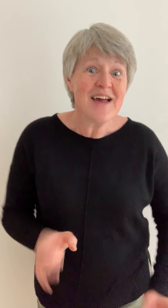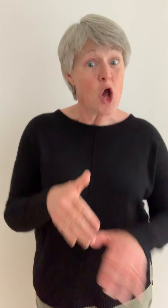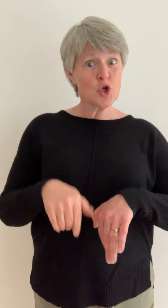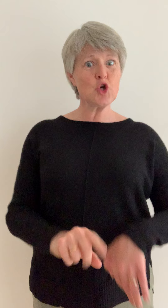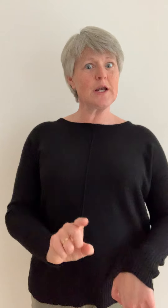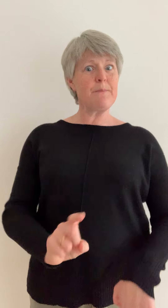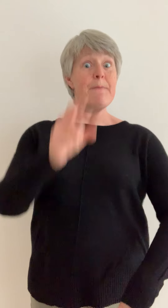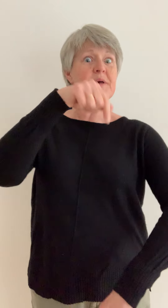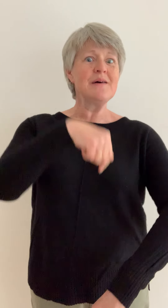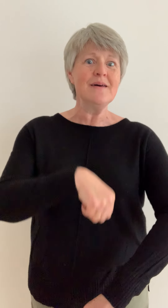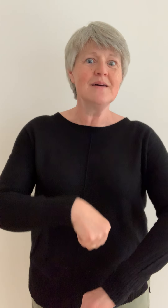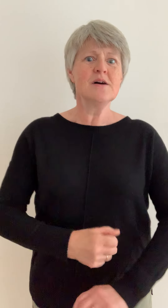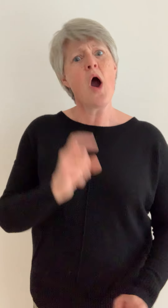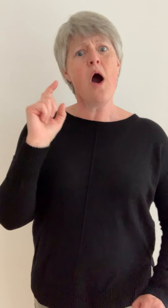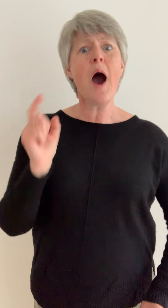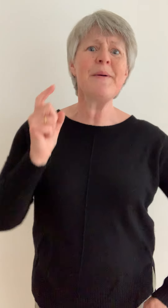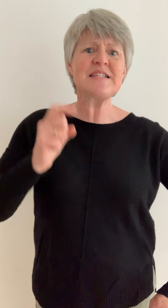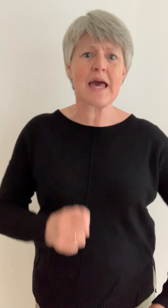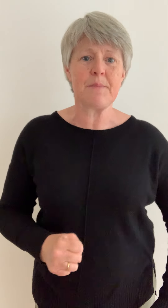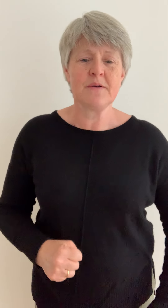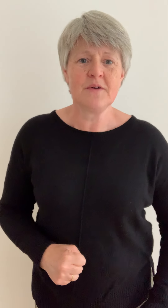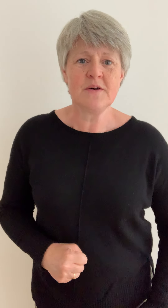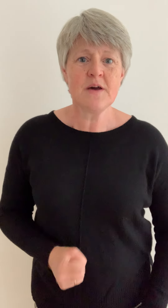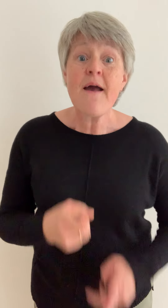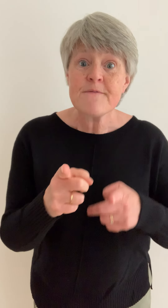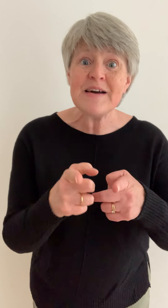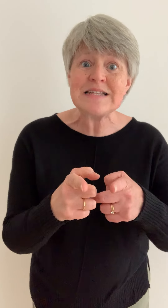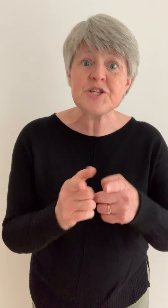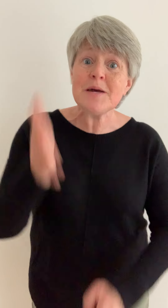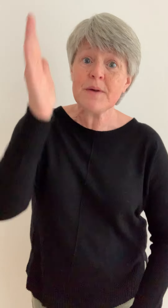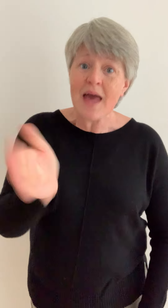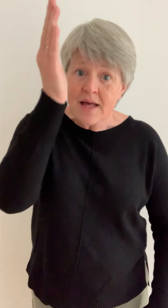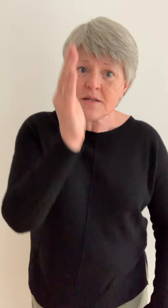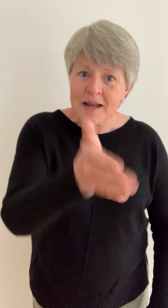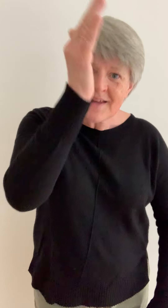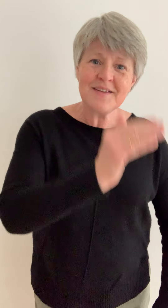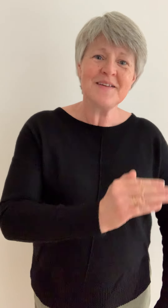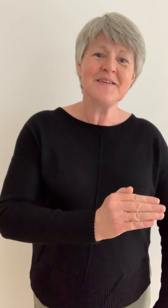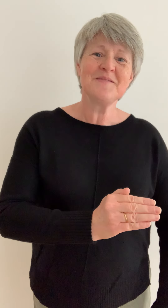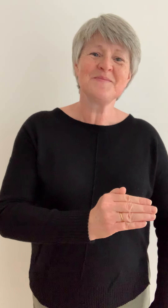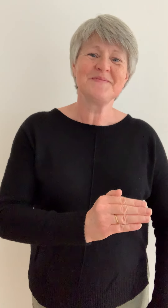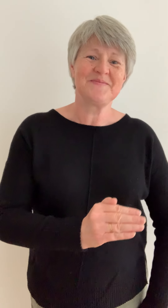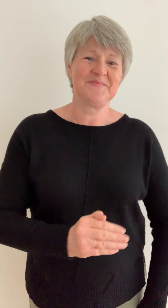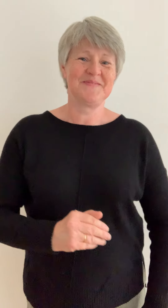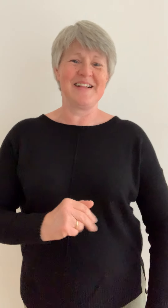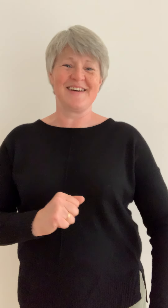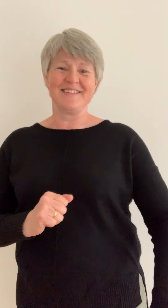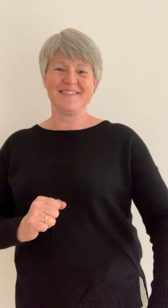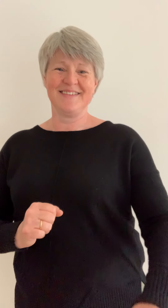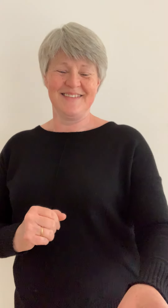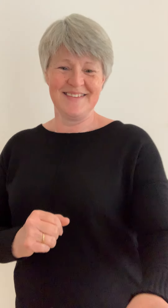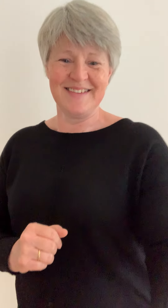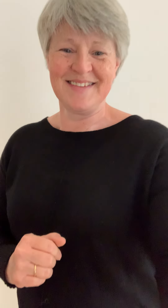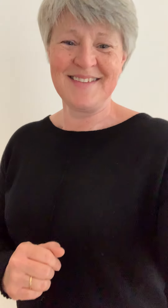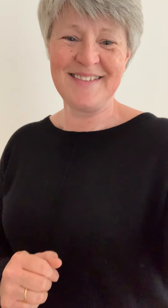Toodle-a-bip. Hop and a-skip. Fancy a chip? Well done. am rubbing am Let's go.